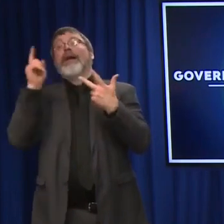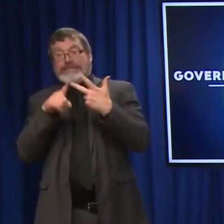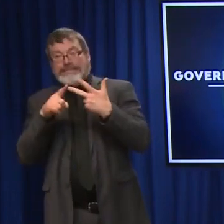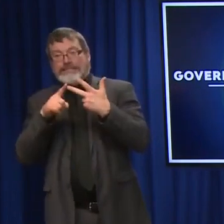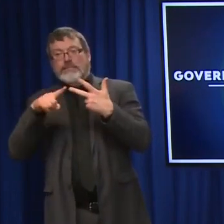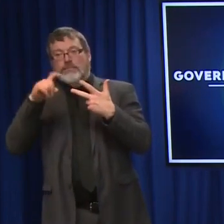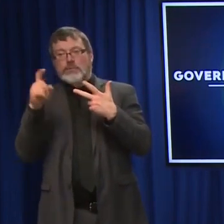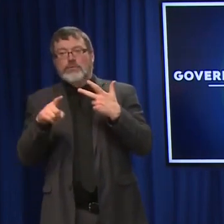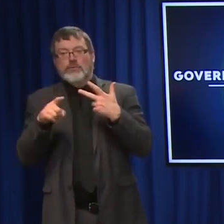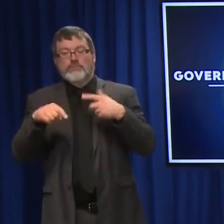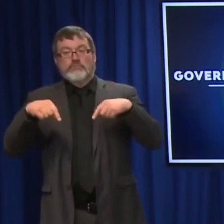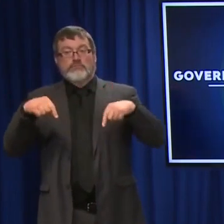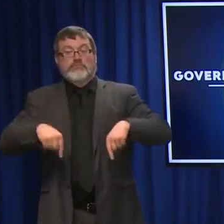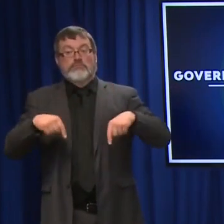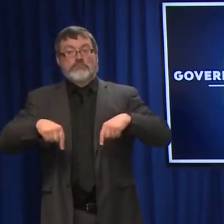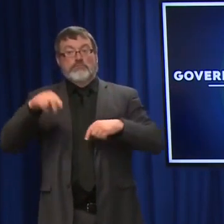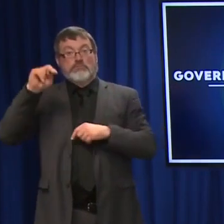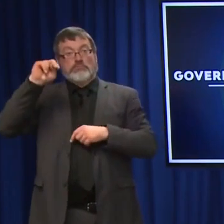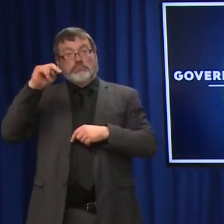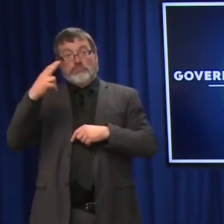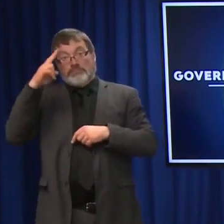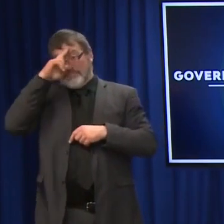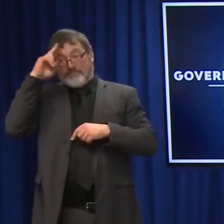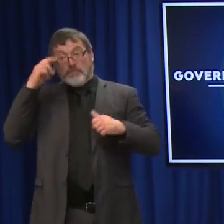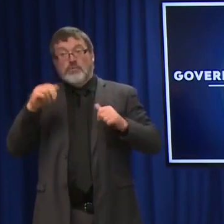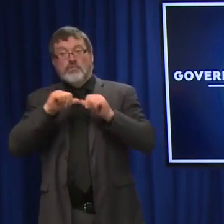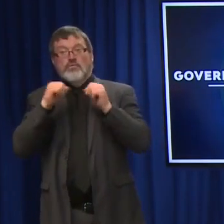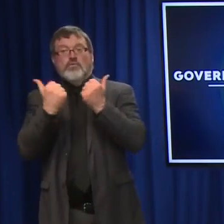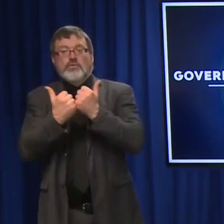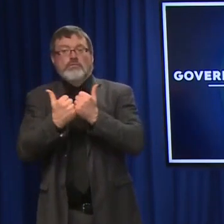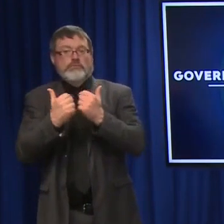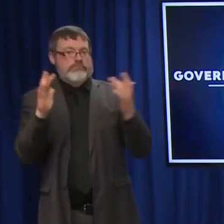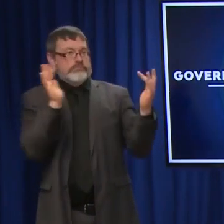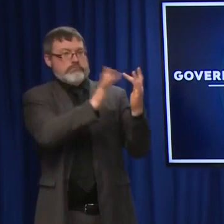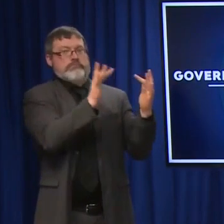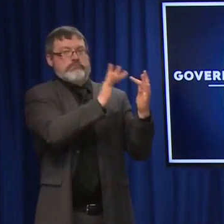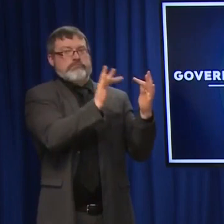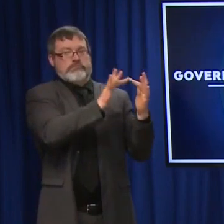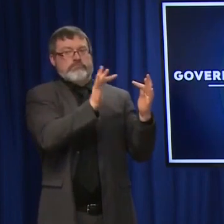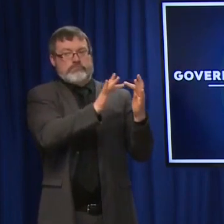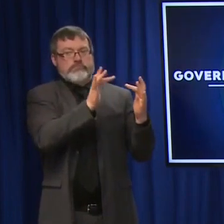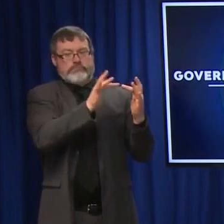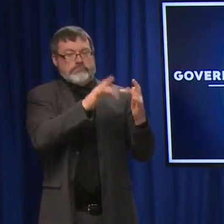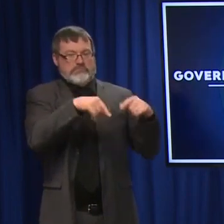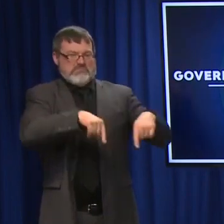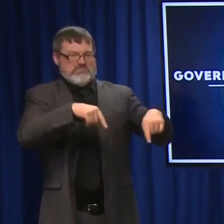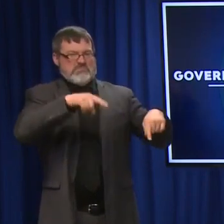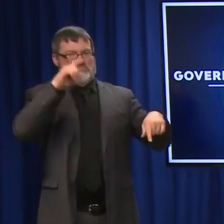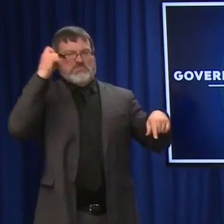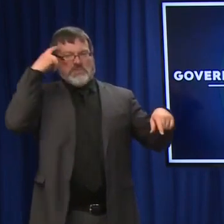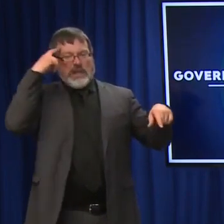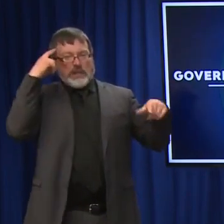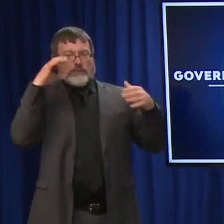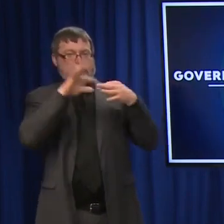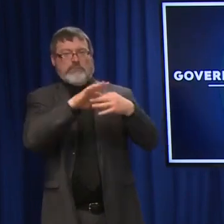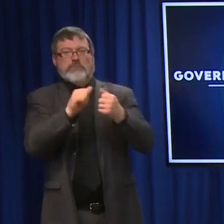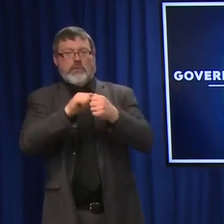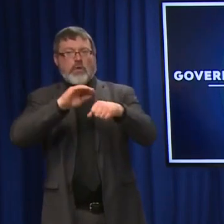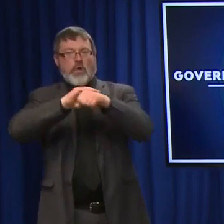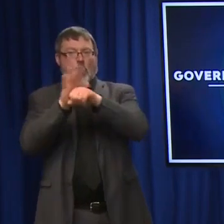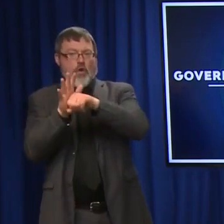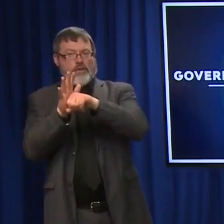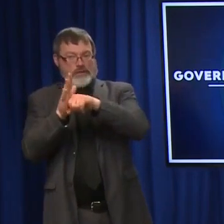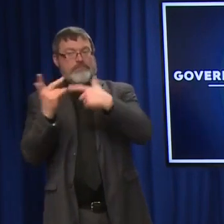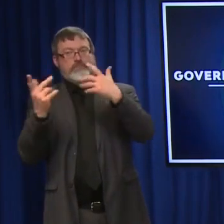to the state on COVID-19 hospital information, sorry, on COVID-19 hospitalizations, including